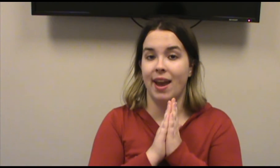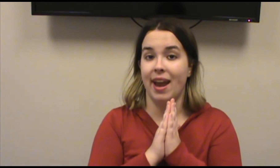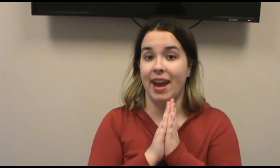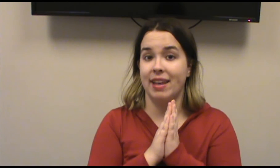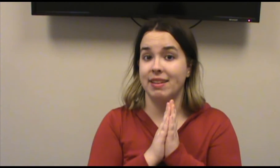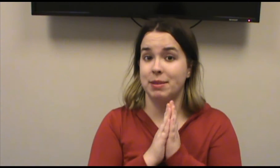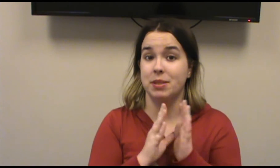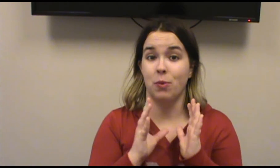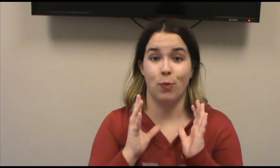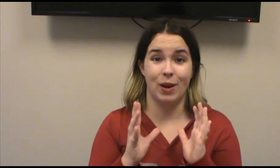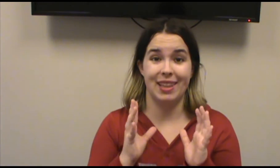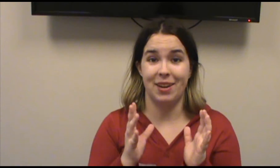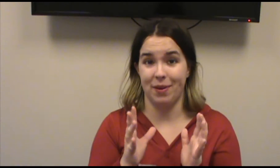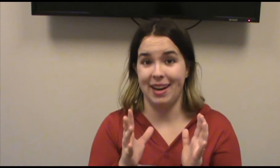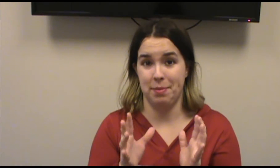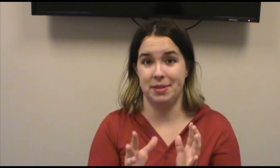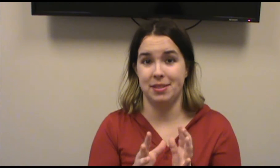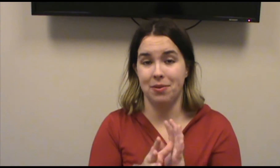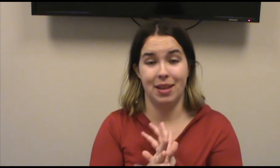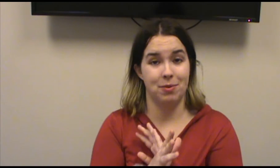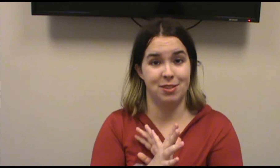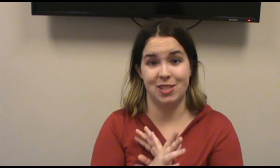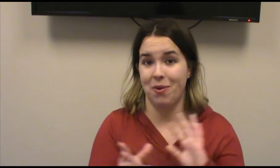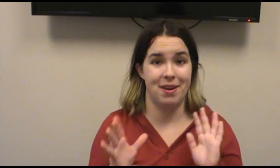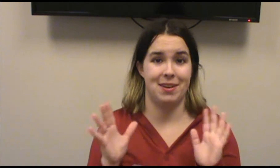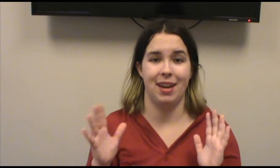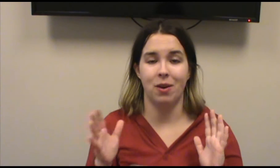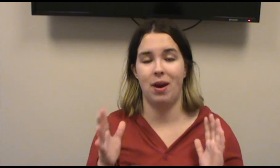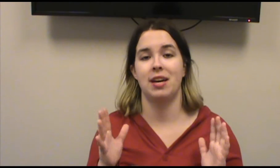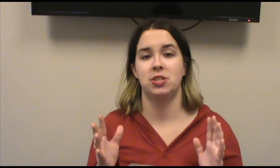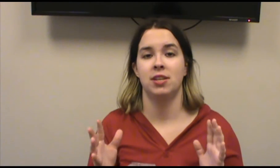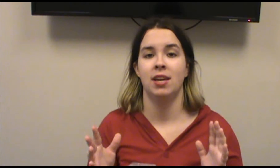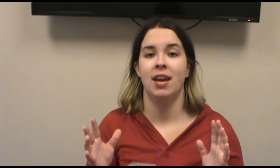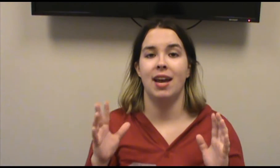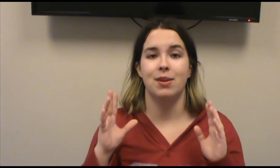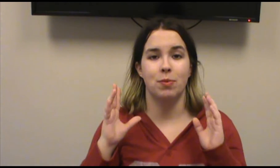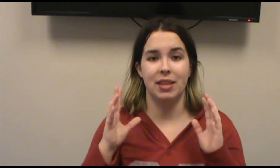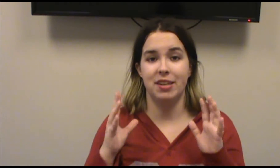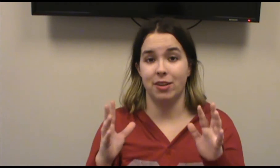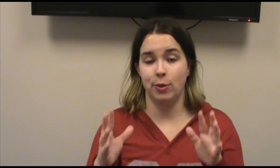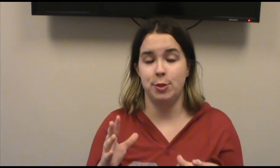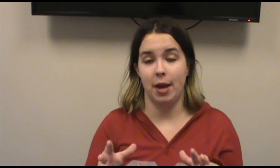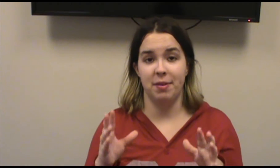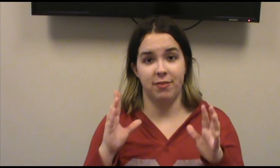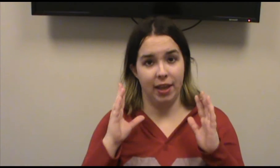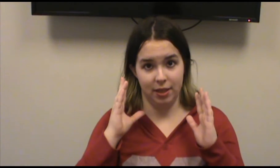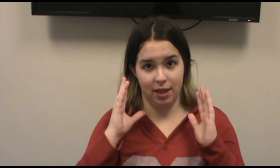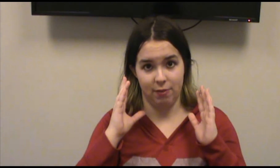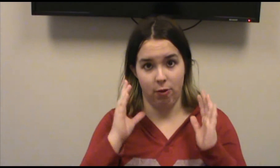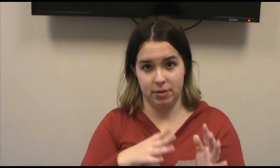And this was a really great episode that was so entertaining to watch, and it really did a good job at finally focusing